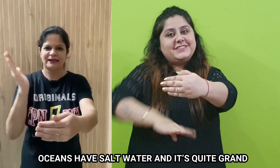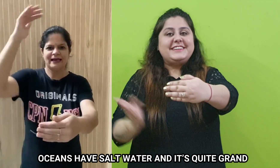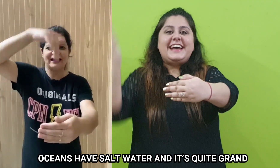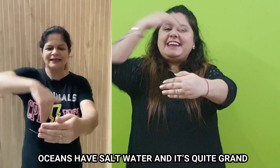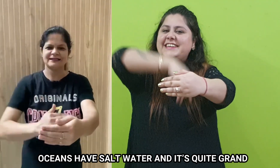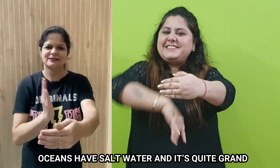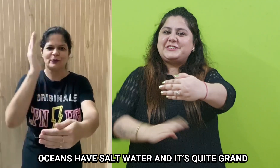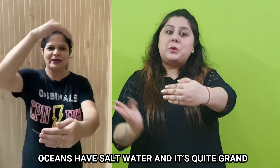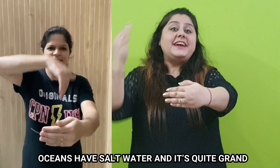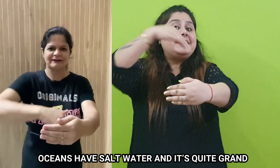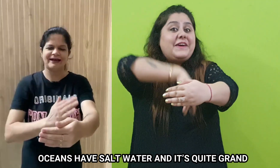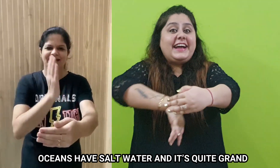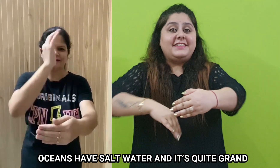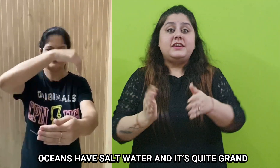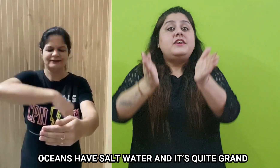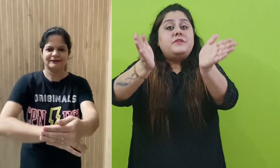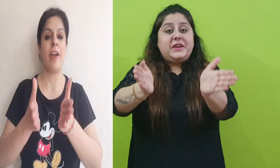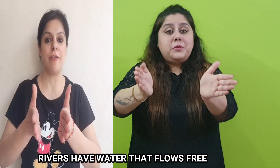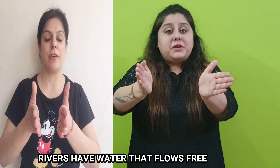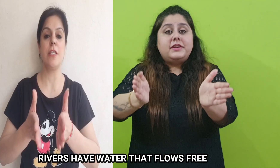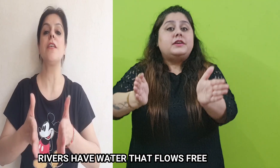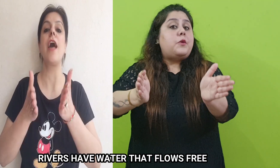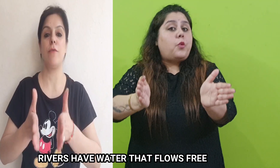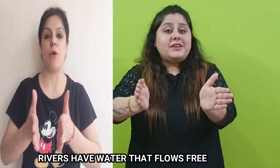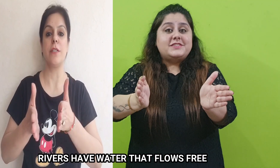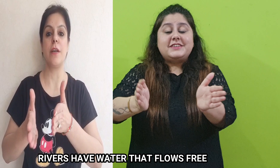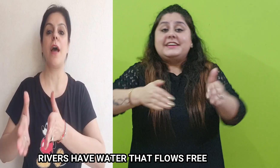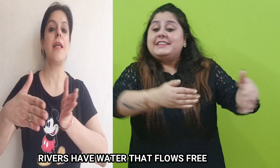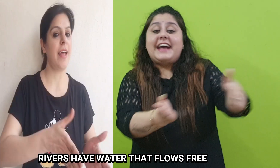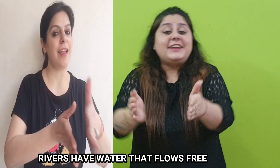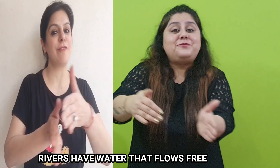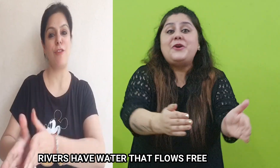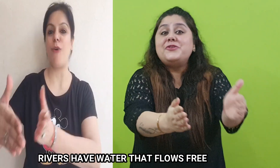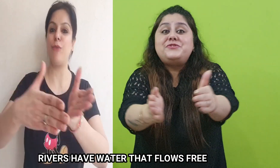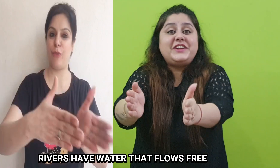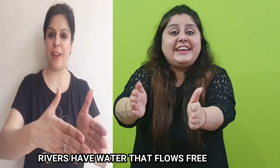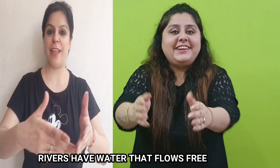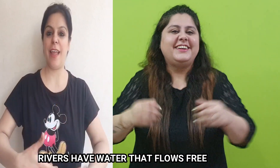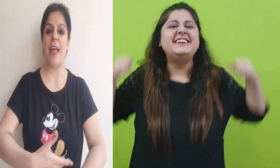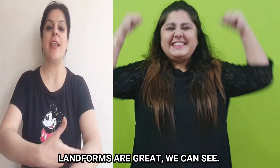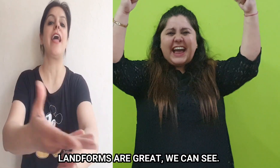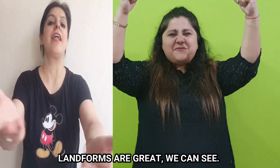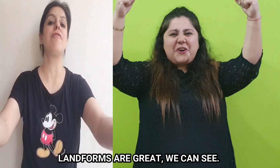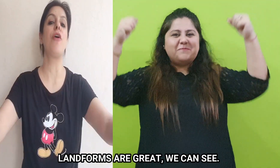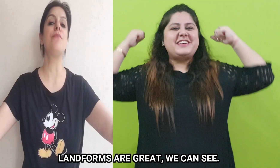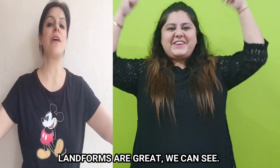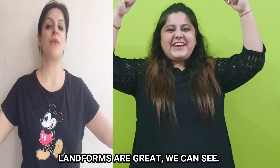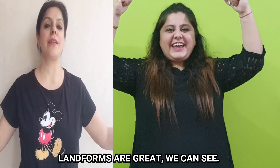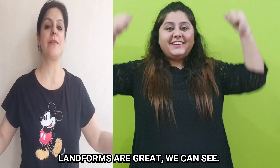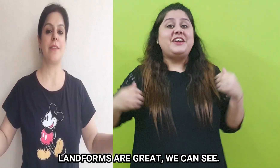water and it's quite grand. rivers have water that flows free. Landforms are great.